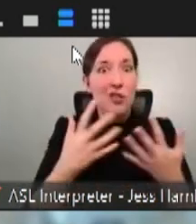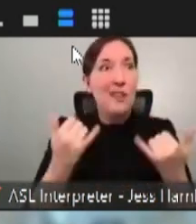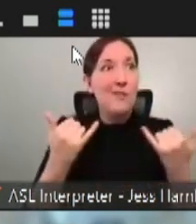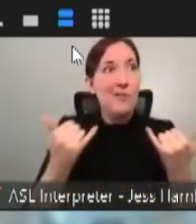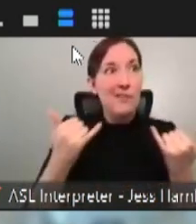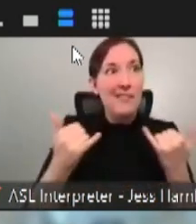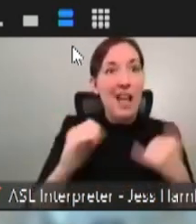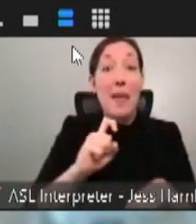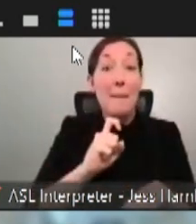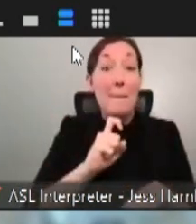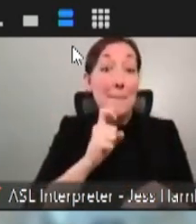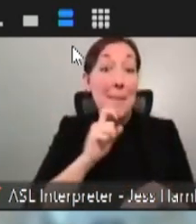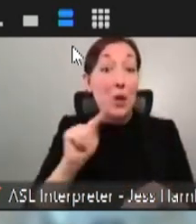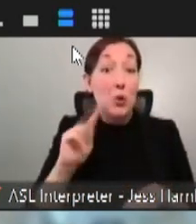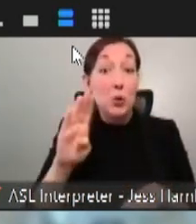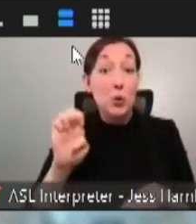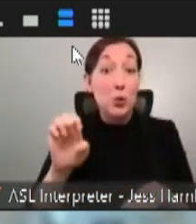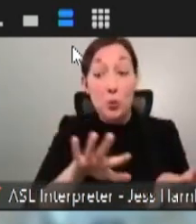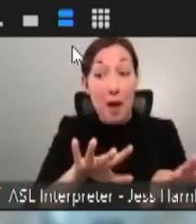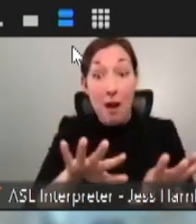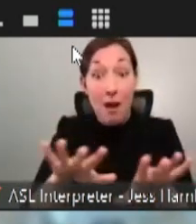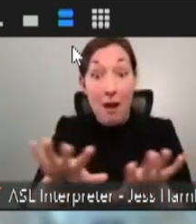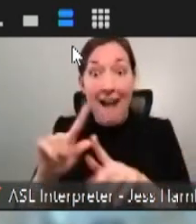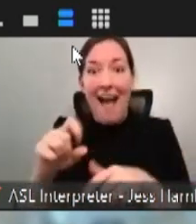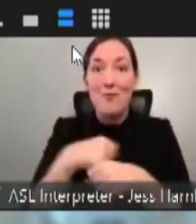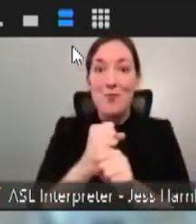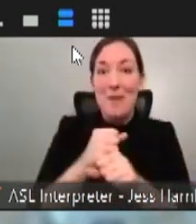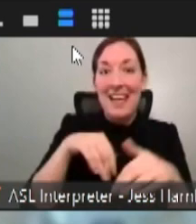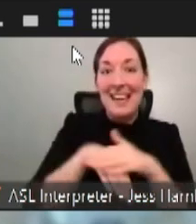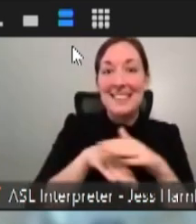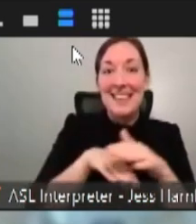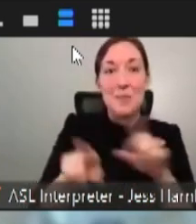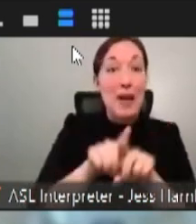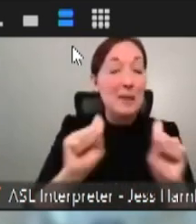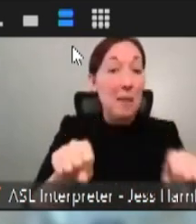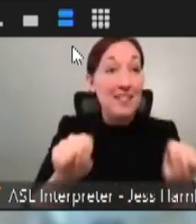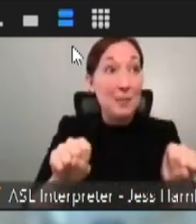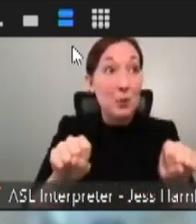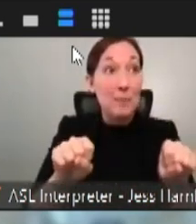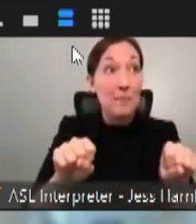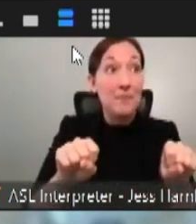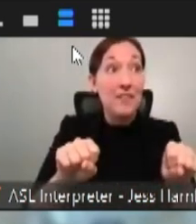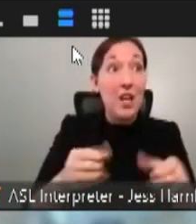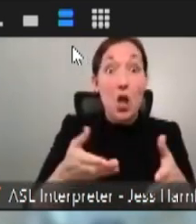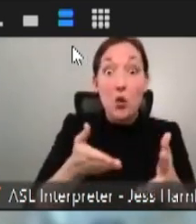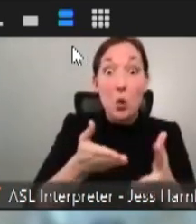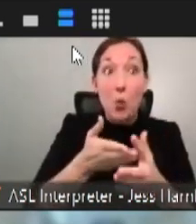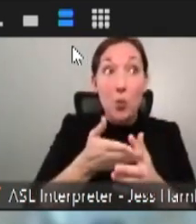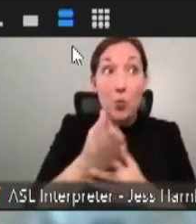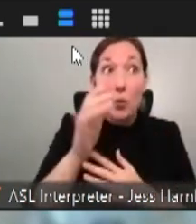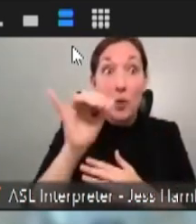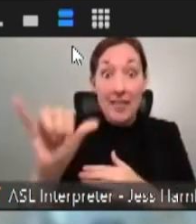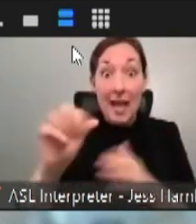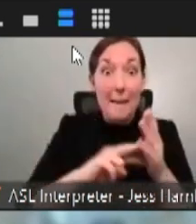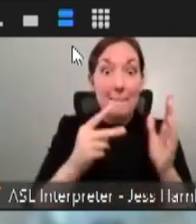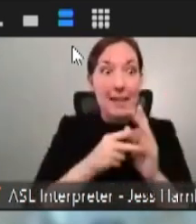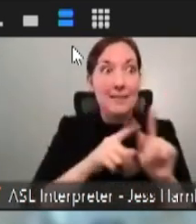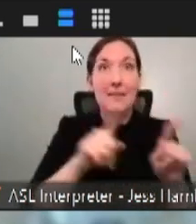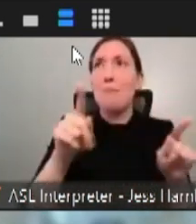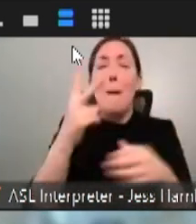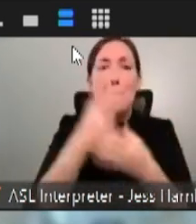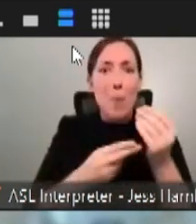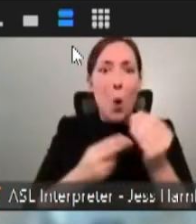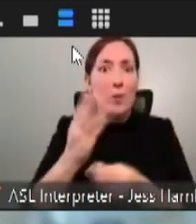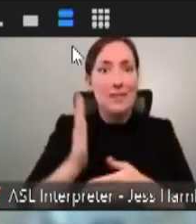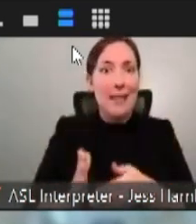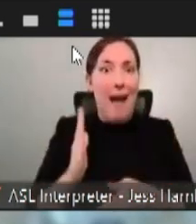tube, we have to make it as accessible as possible as we all go through that metal tube and it'll make both sides of it beautiful for all. Back to